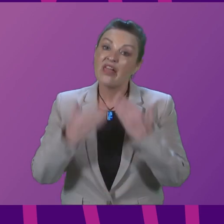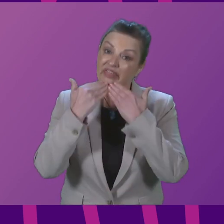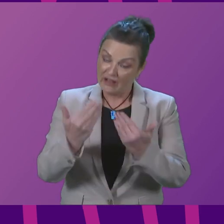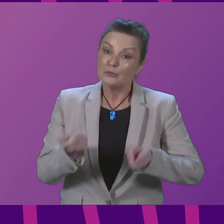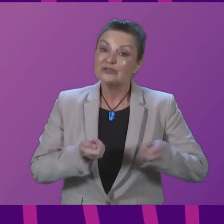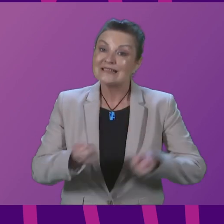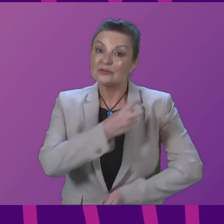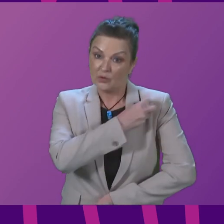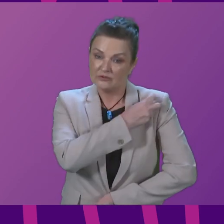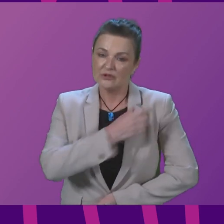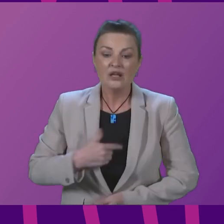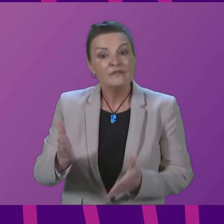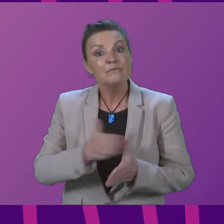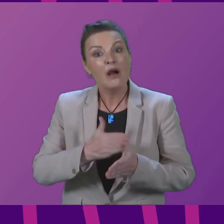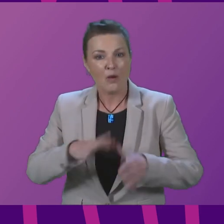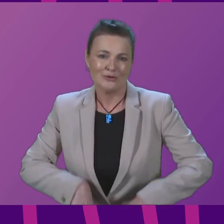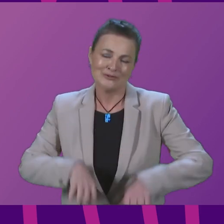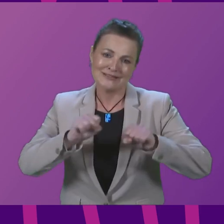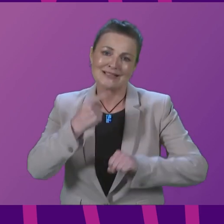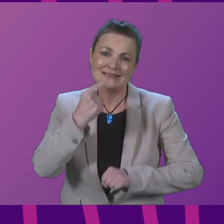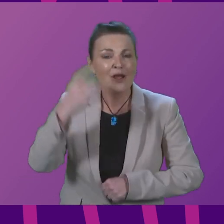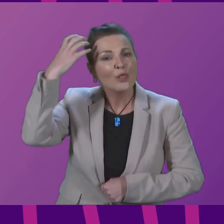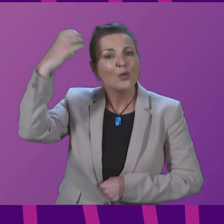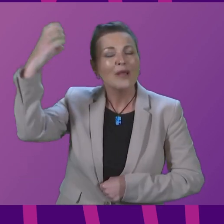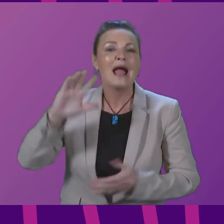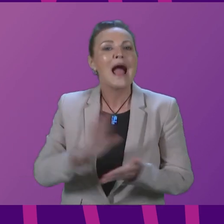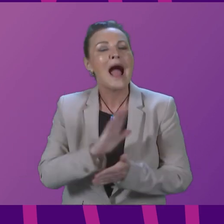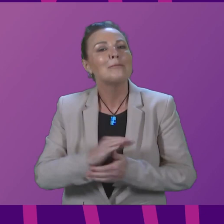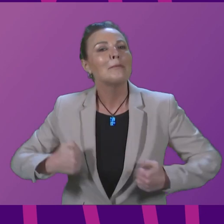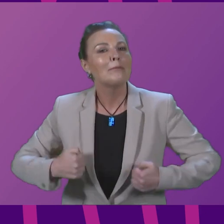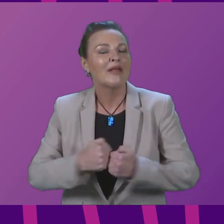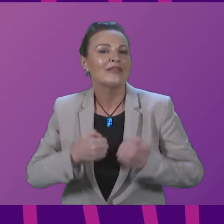begin by wishing Her Majesty the Queen a very happy 96th birthday.